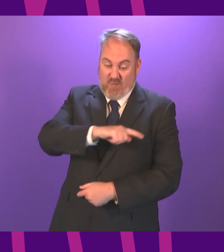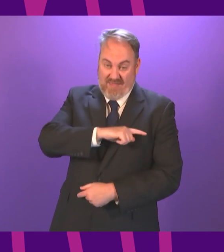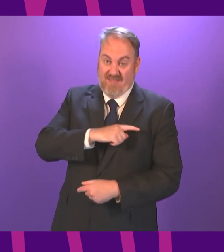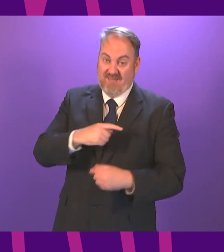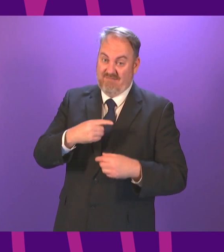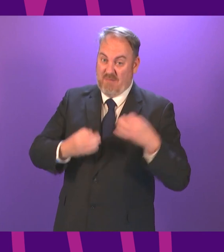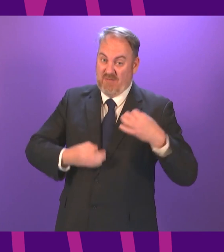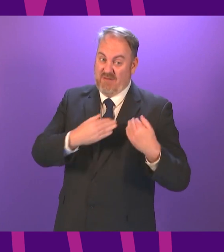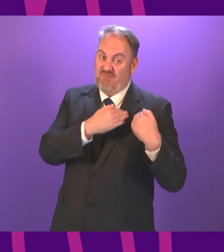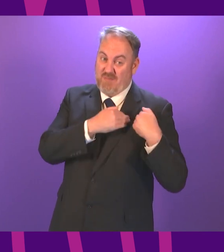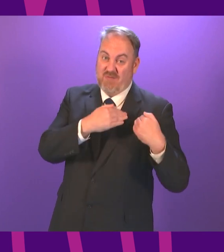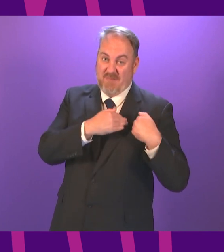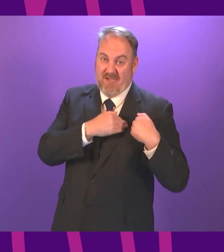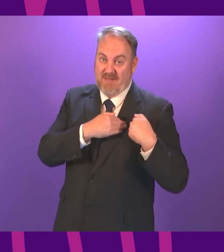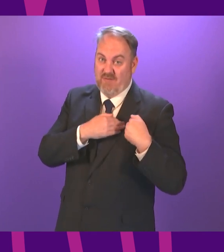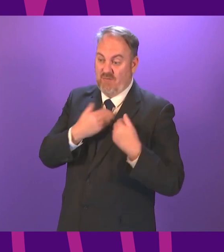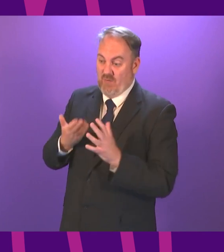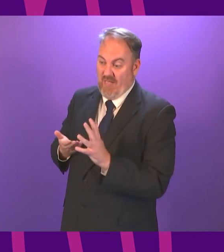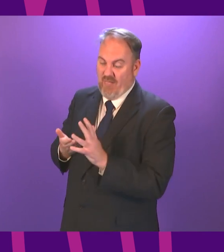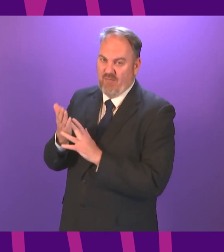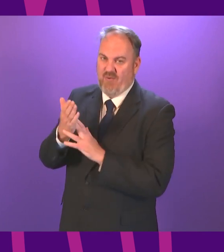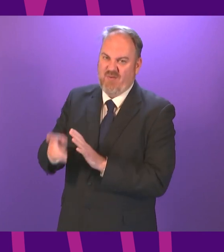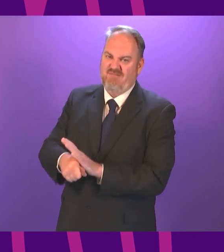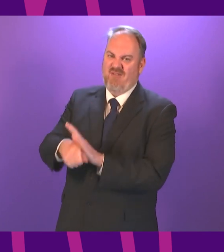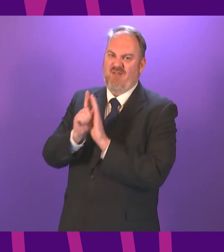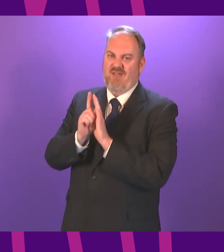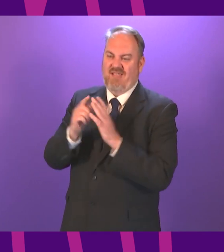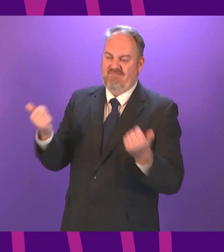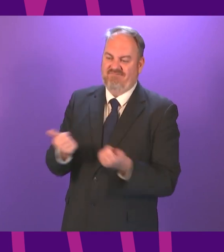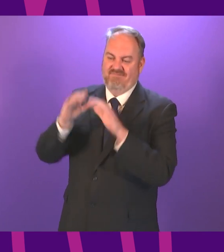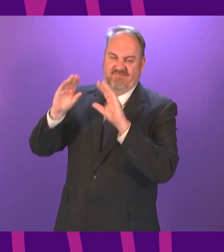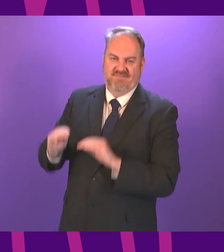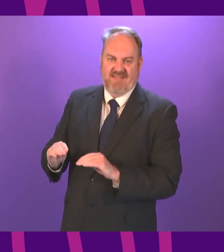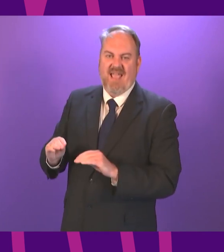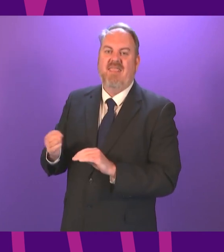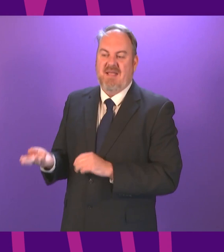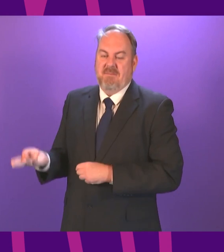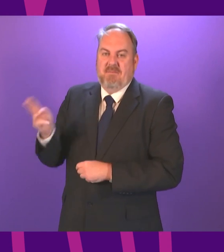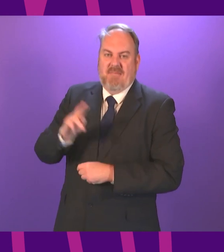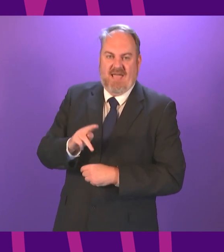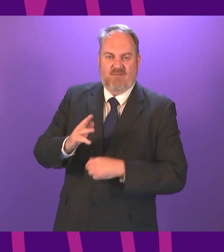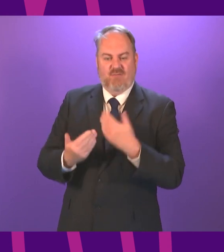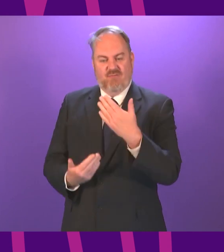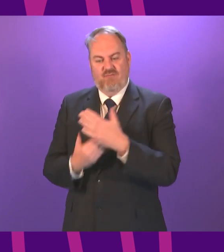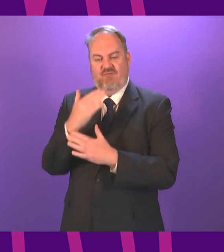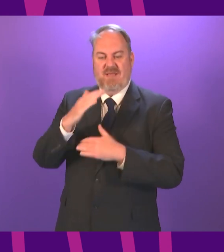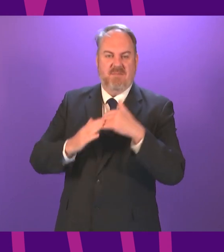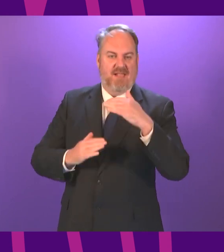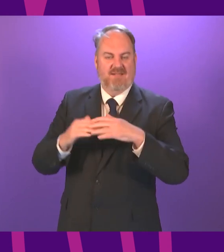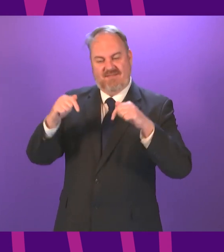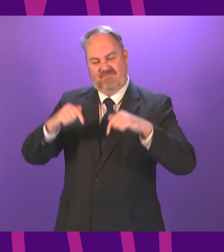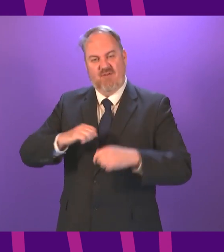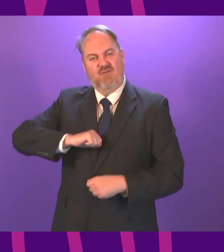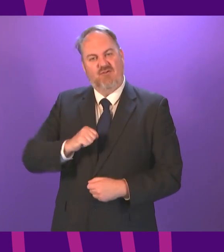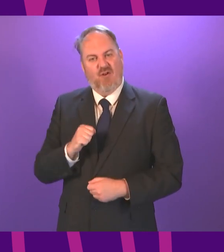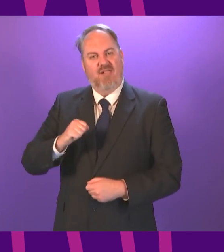that we can come through this as quickly as possible and then do the important work of rebuilding the country that we all love. There has